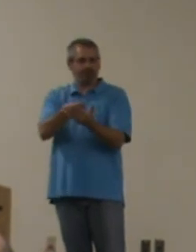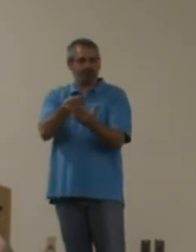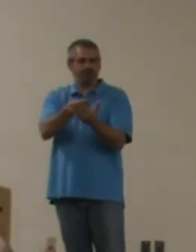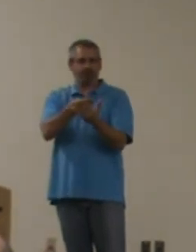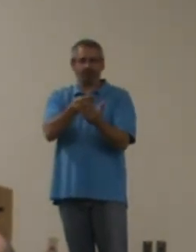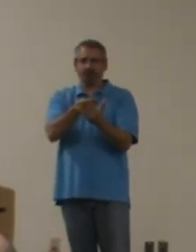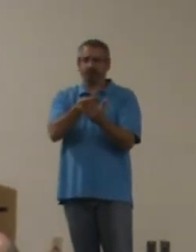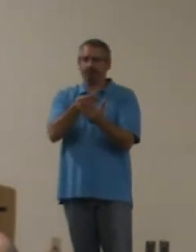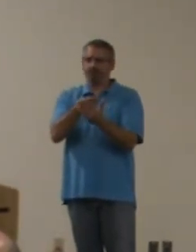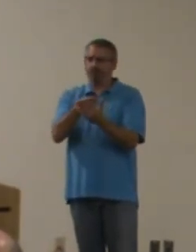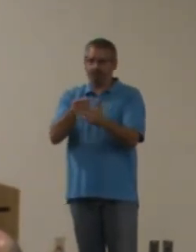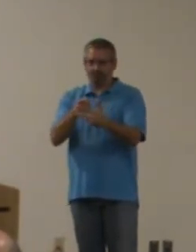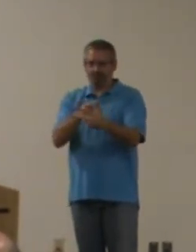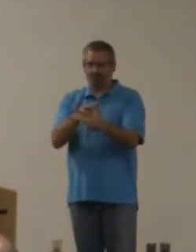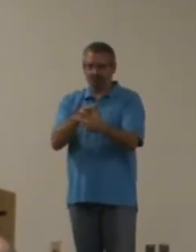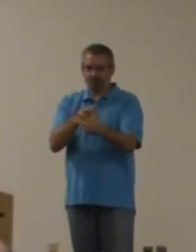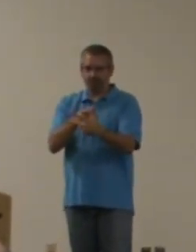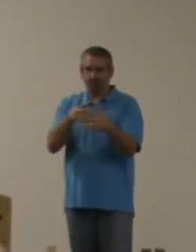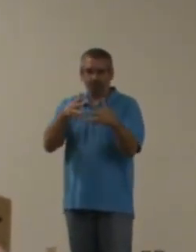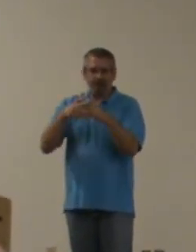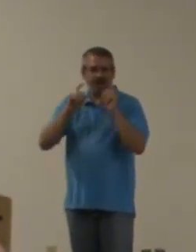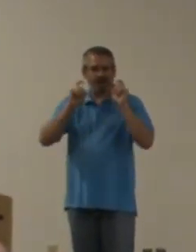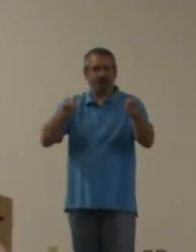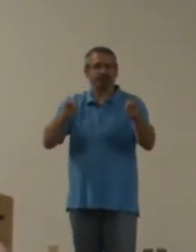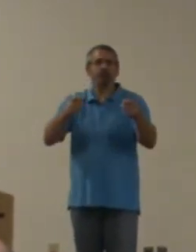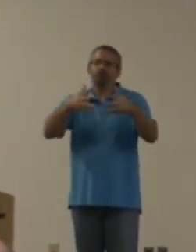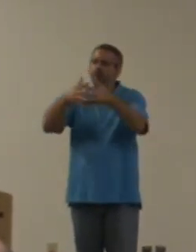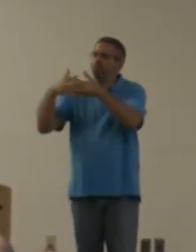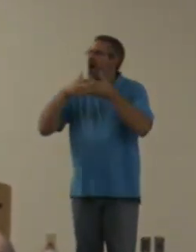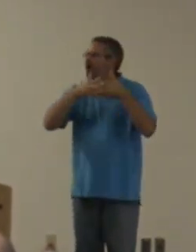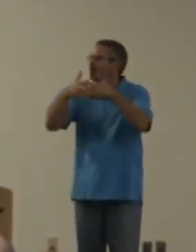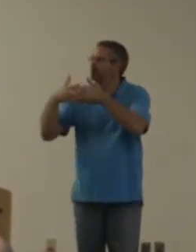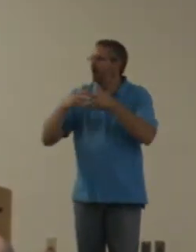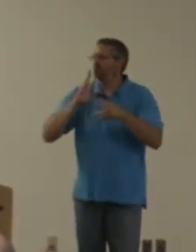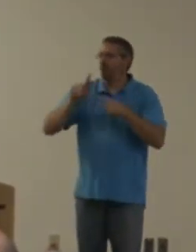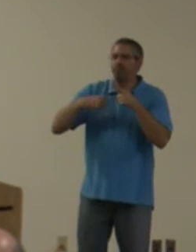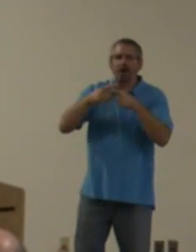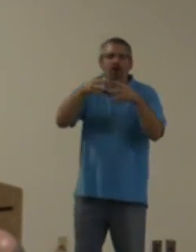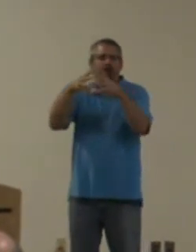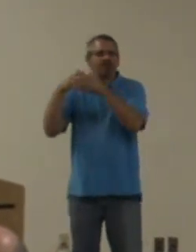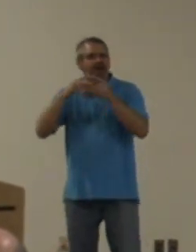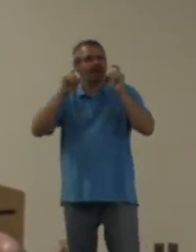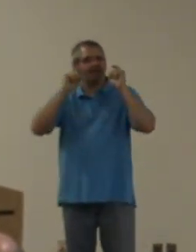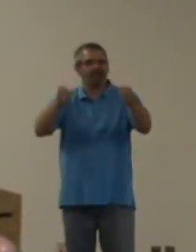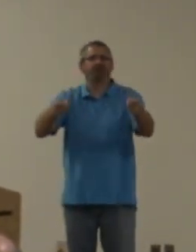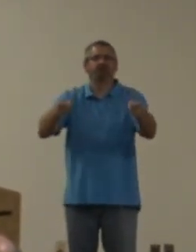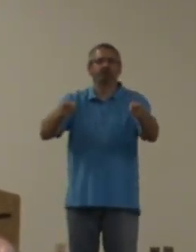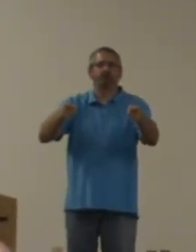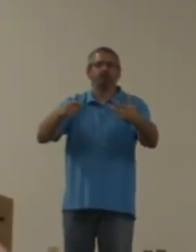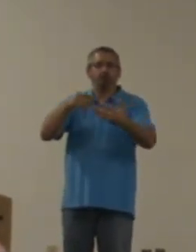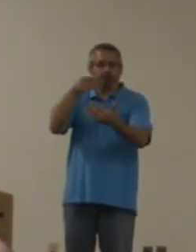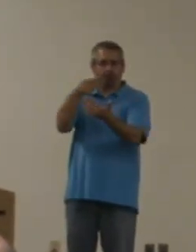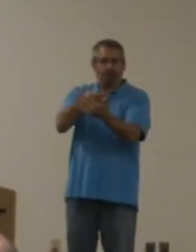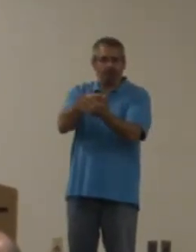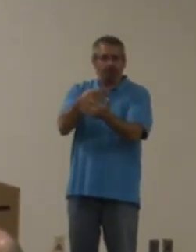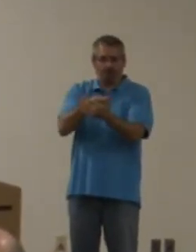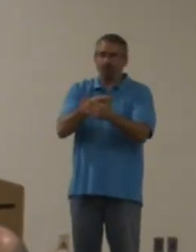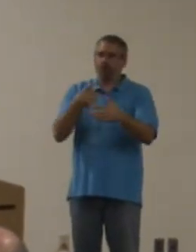money? Money. The world gives you money. America. America gives you